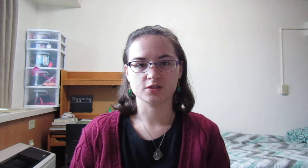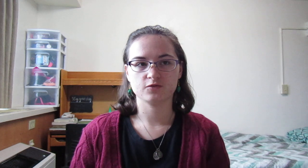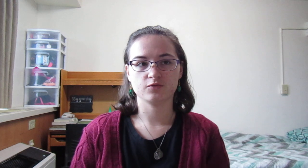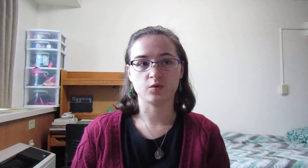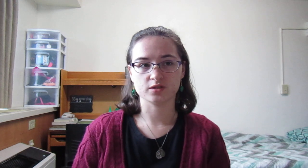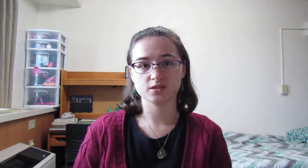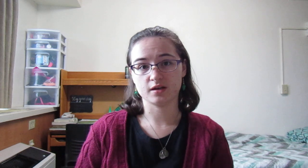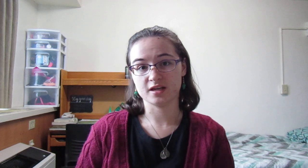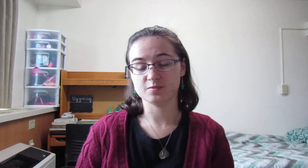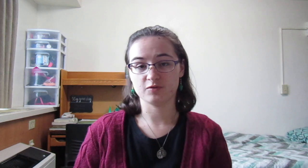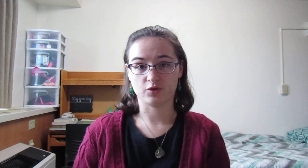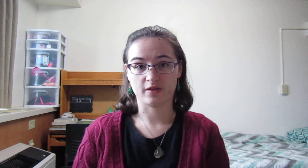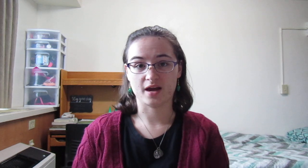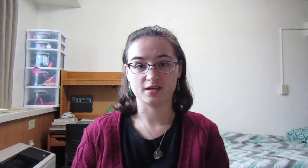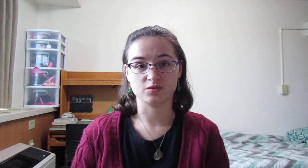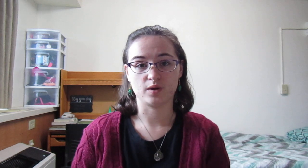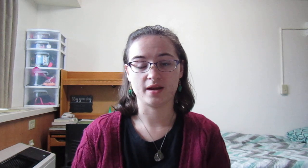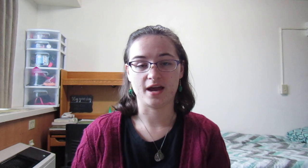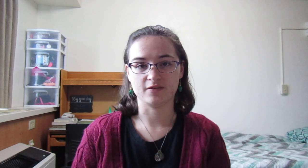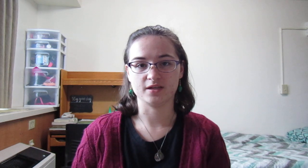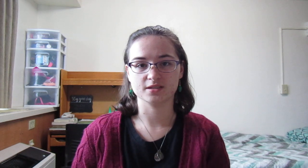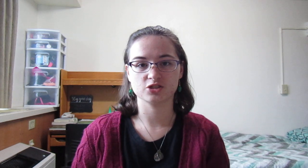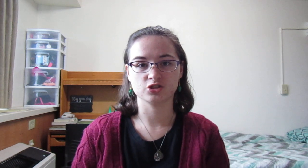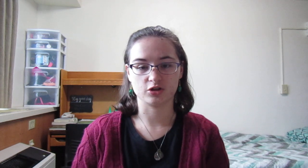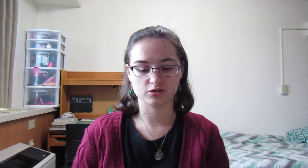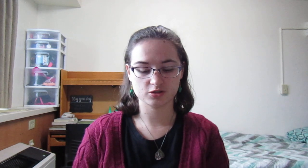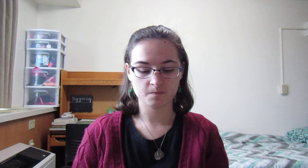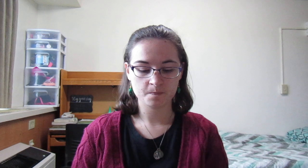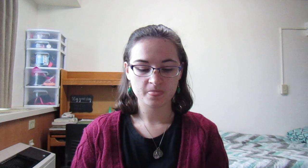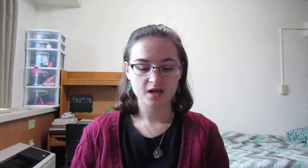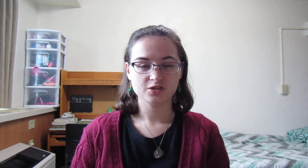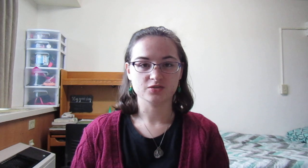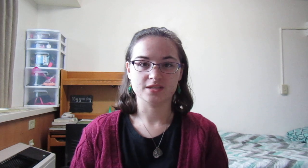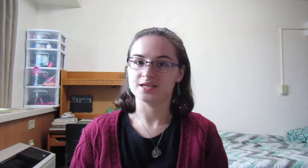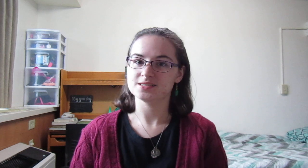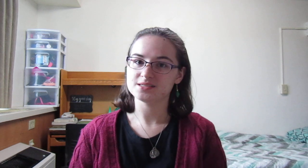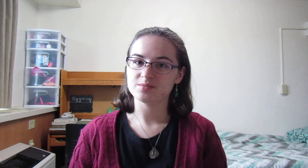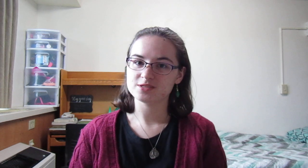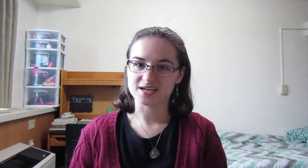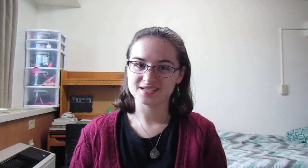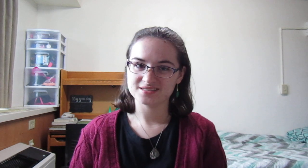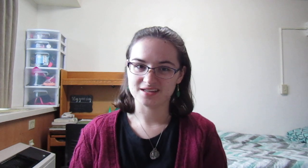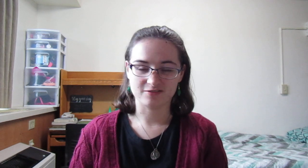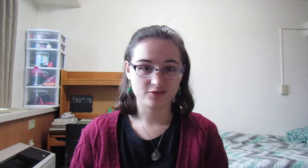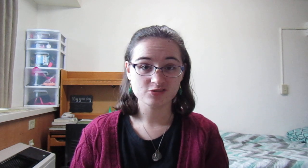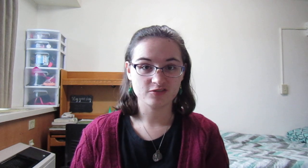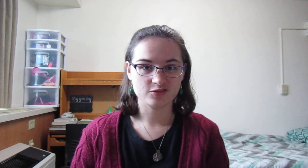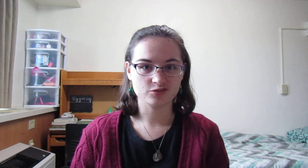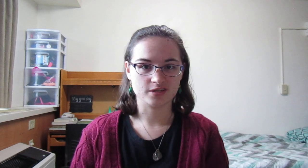it's four Sundays before that is when Advent starts. So today is December 2nd, and the first official day